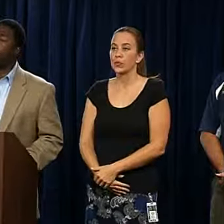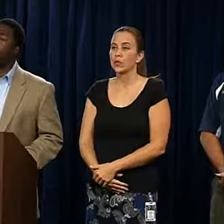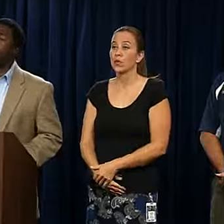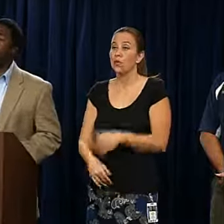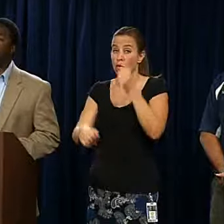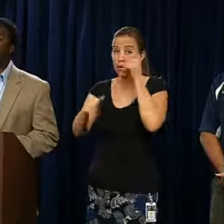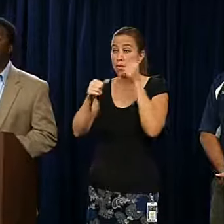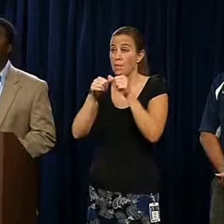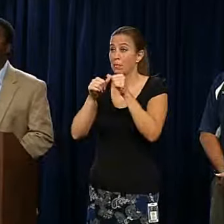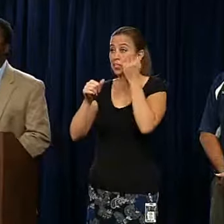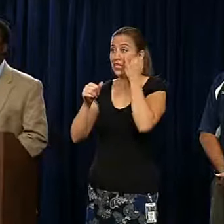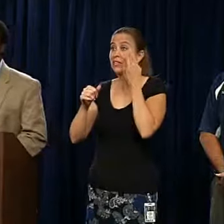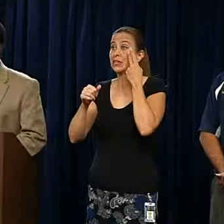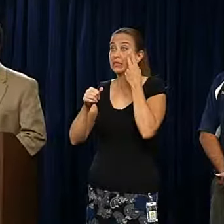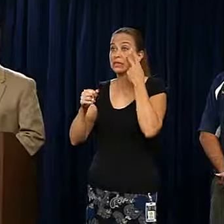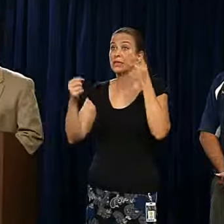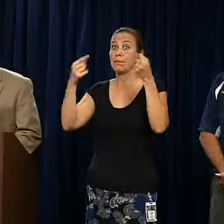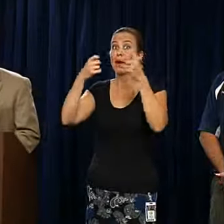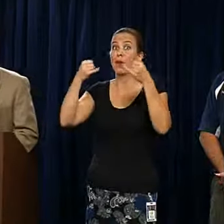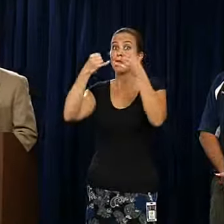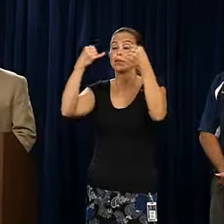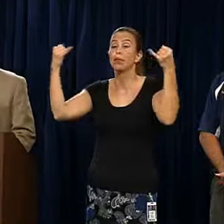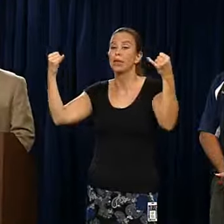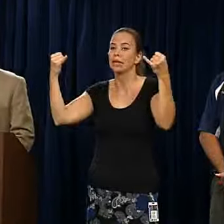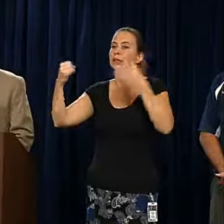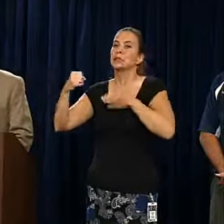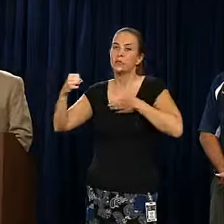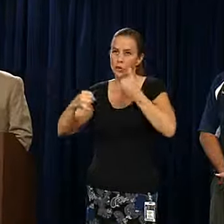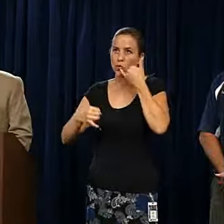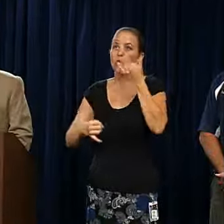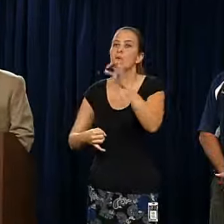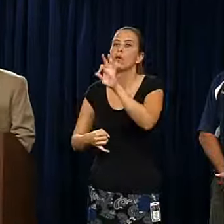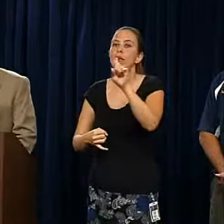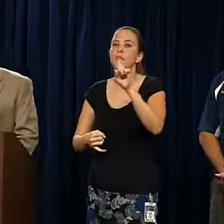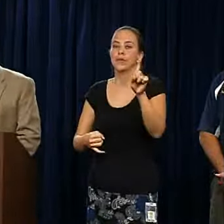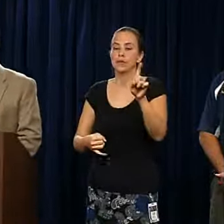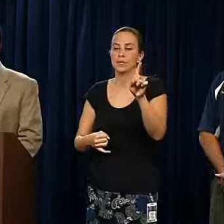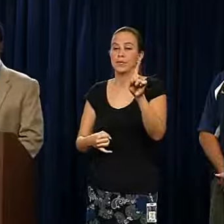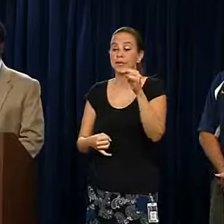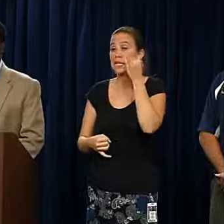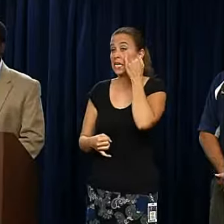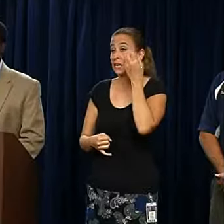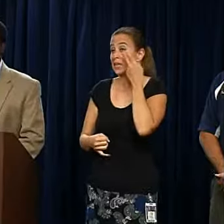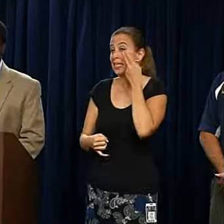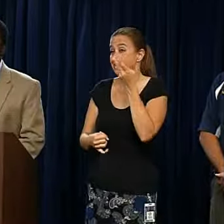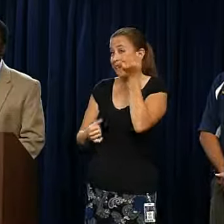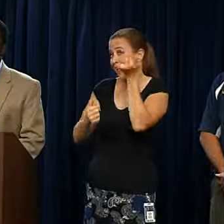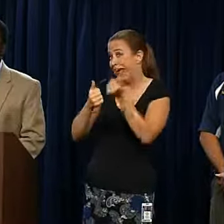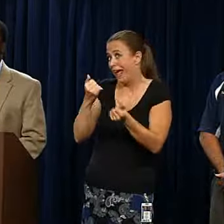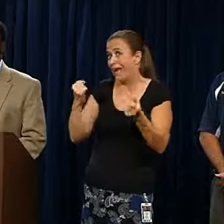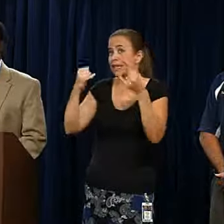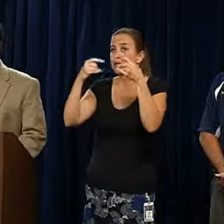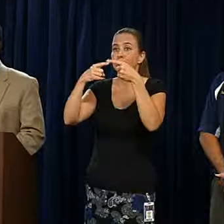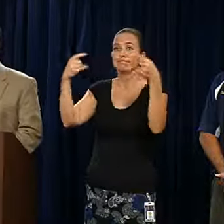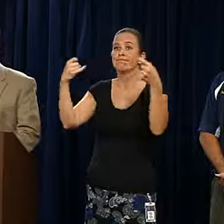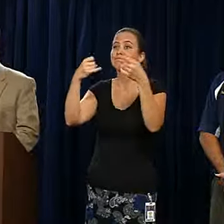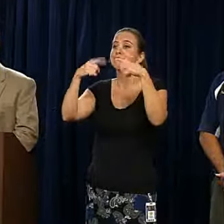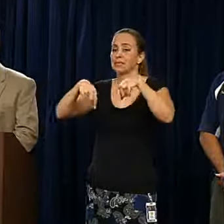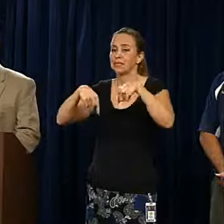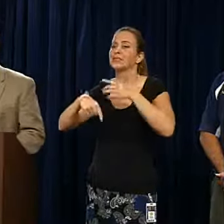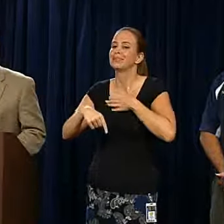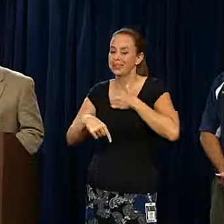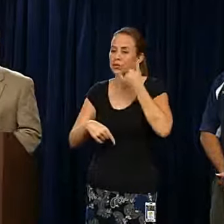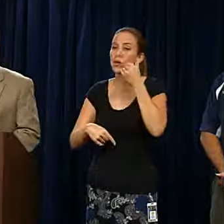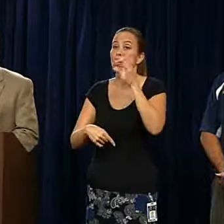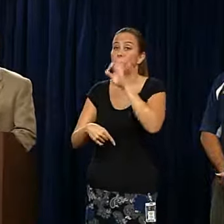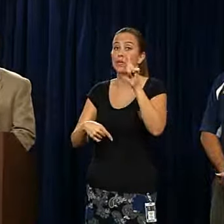And remember, if you see any power lines, make sure you call 9-1-1. If you see any power lines down, please call 9-1